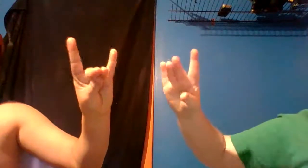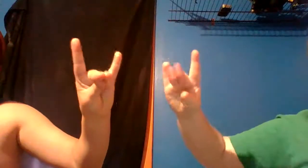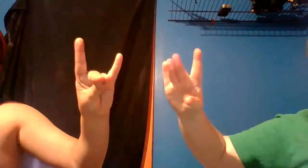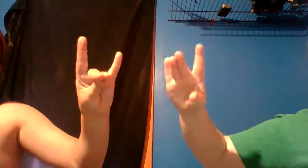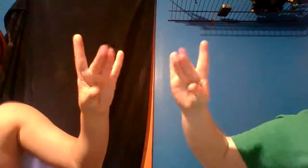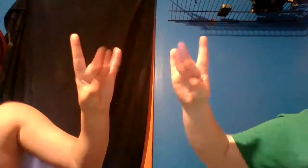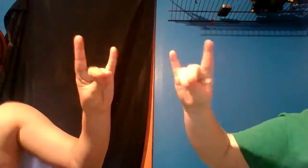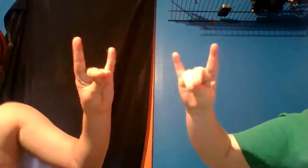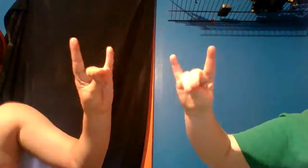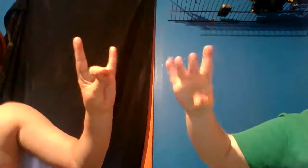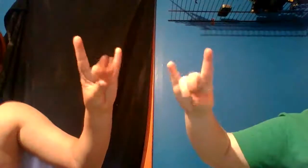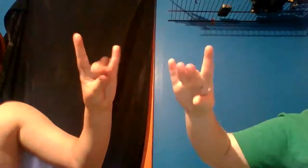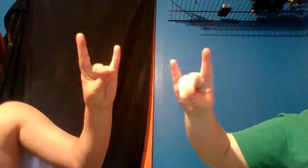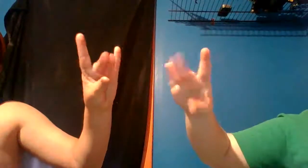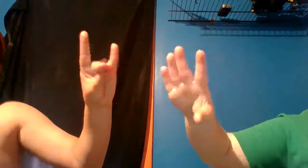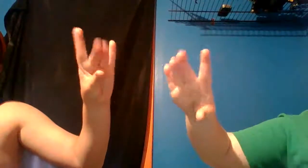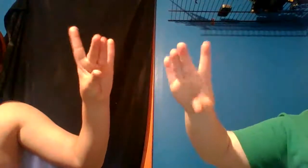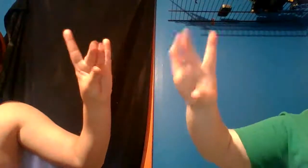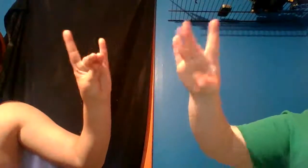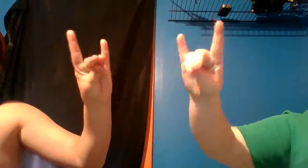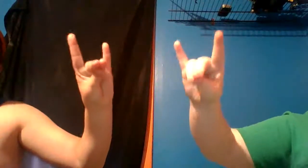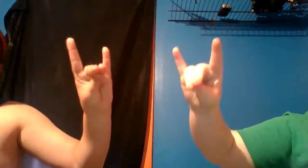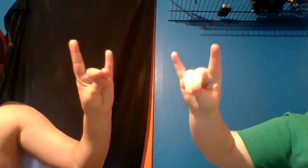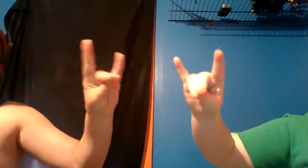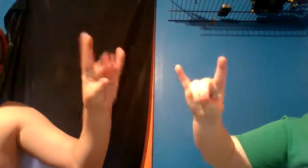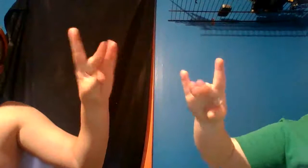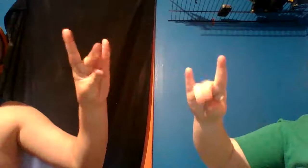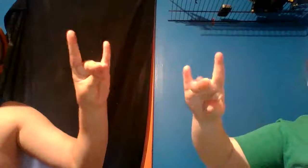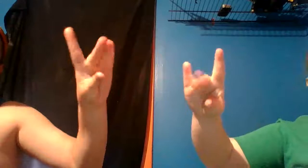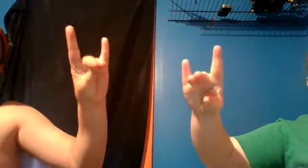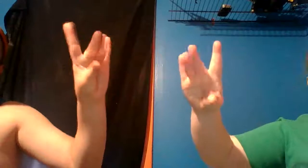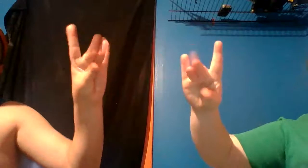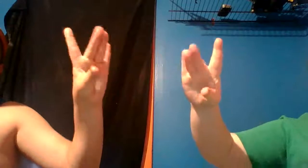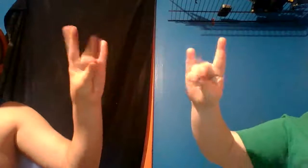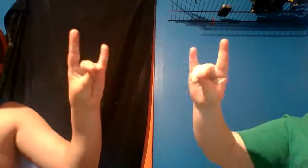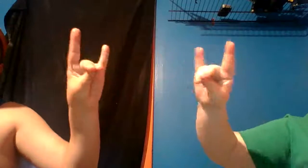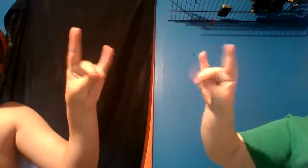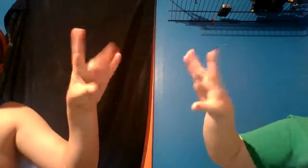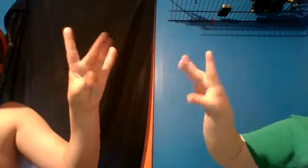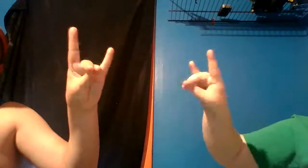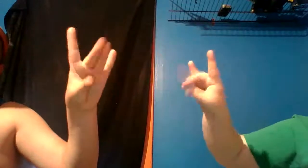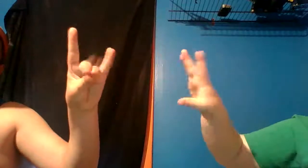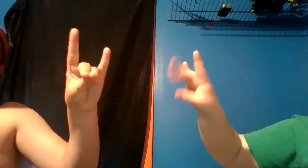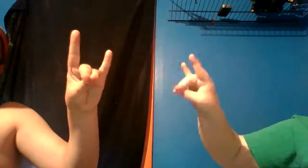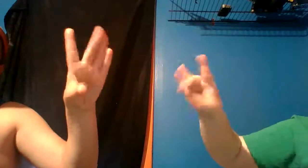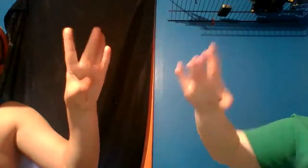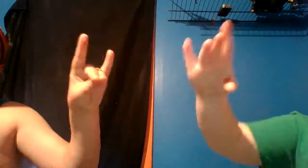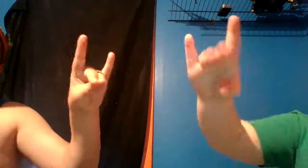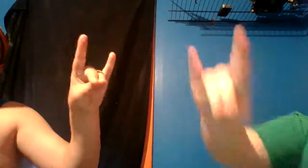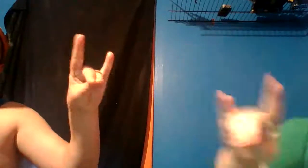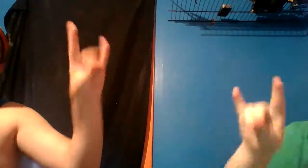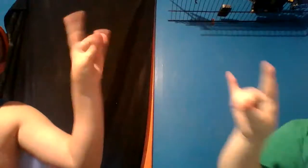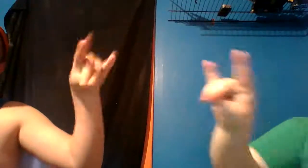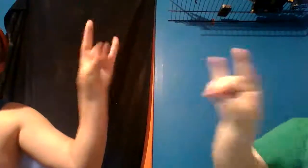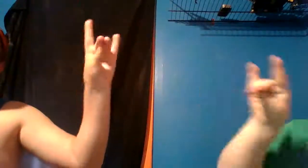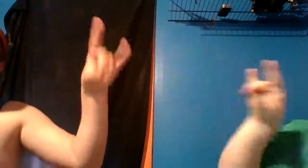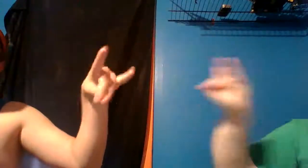Delightful. Really delightful. I'm the Glob-Glob-Gab-Galab. I love books. And this placement